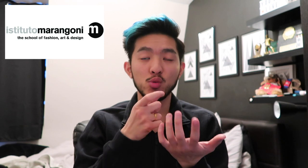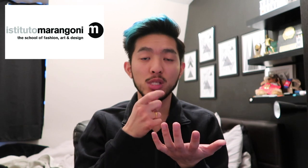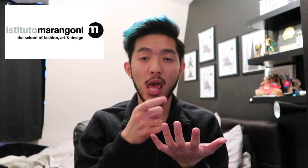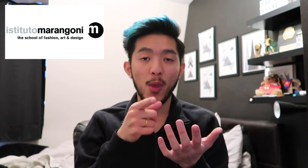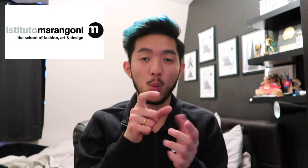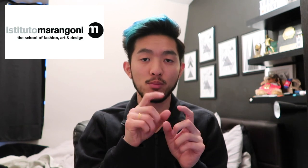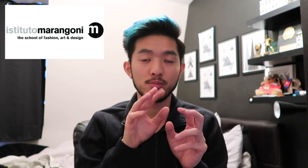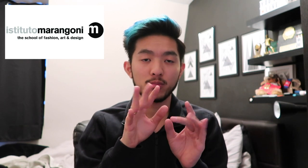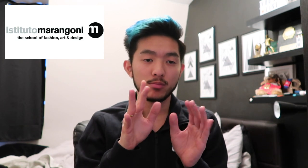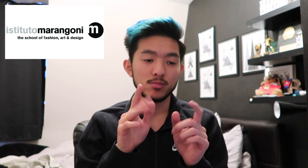say it though.